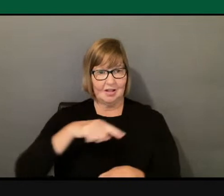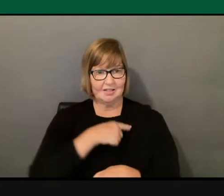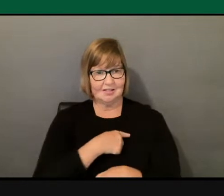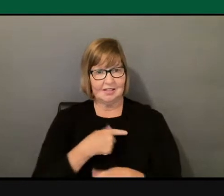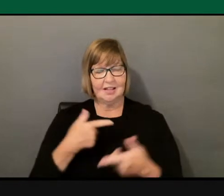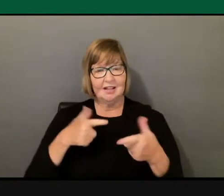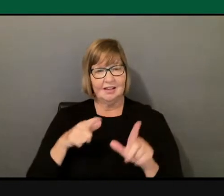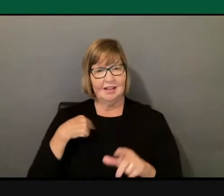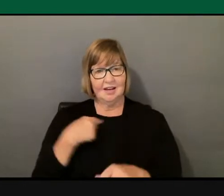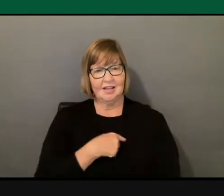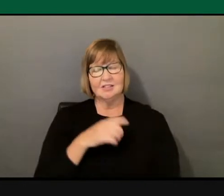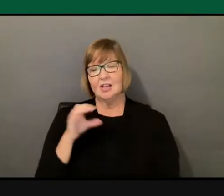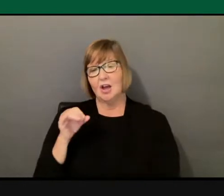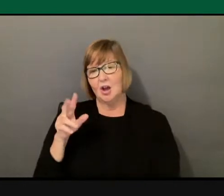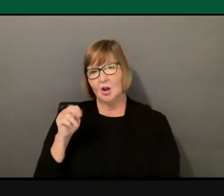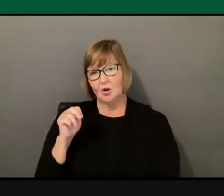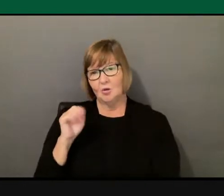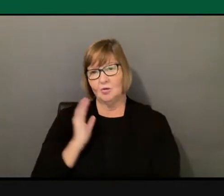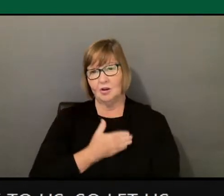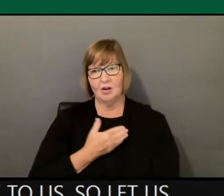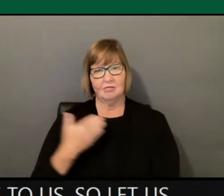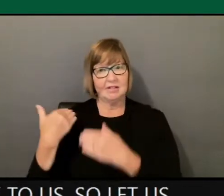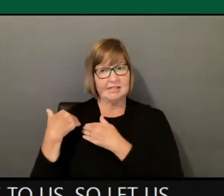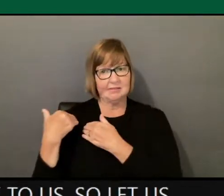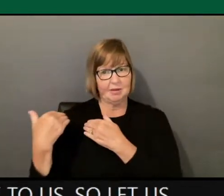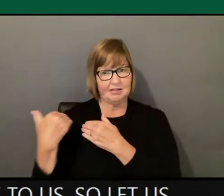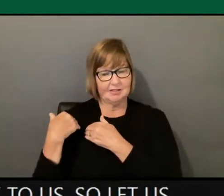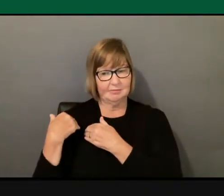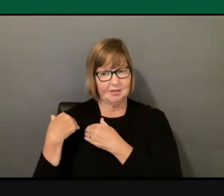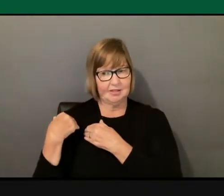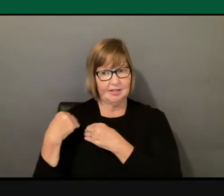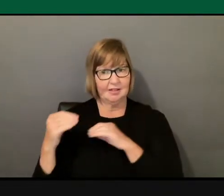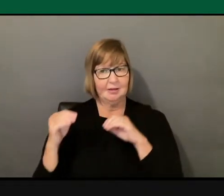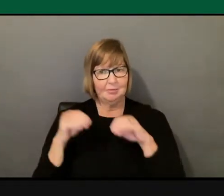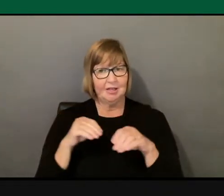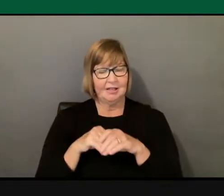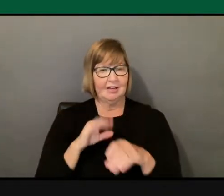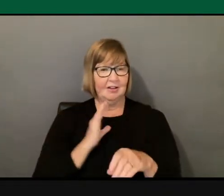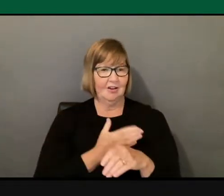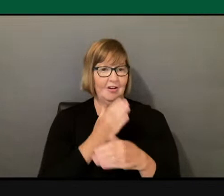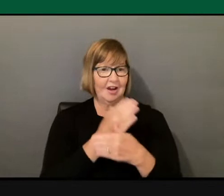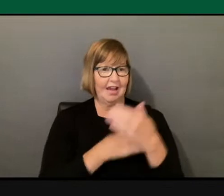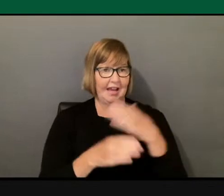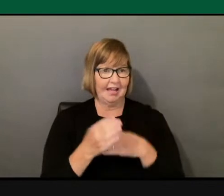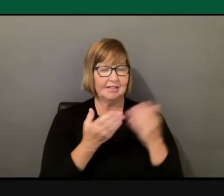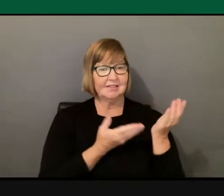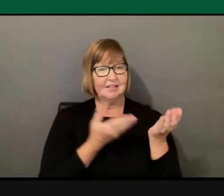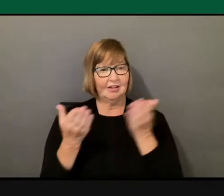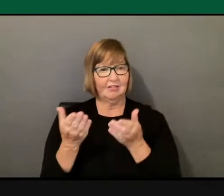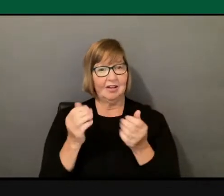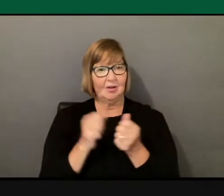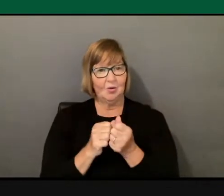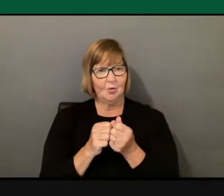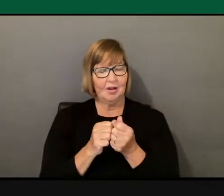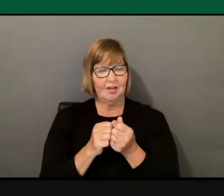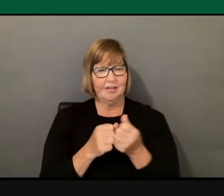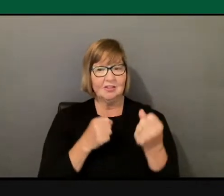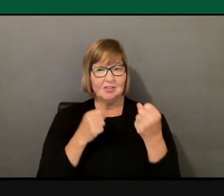responsibility. Place it in our hands and carry it with dignity and strength.